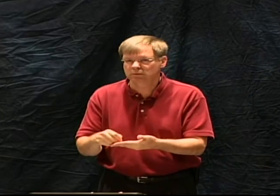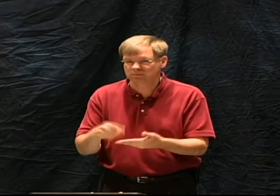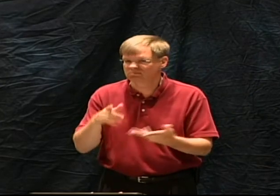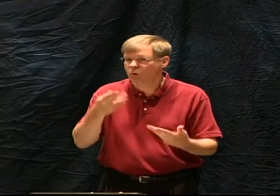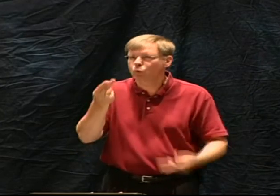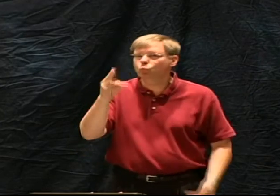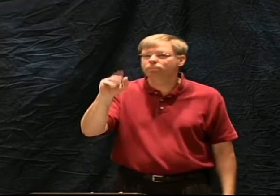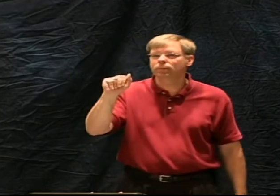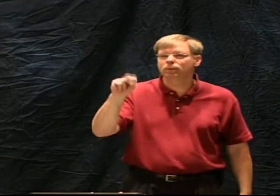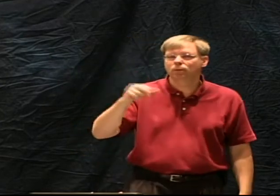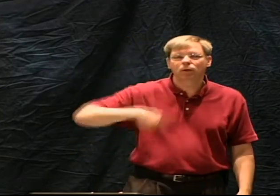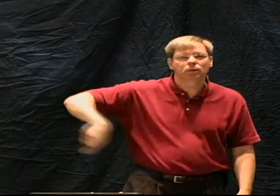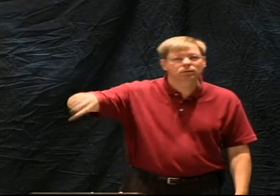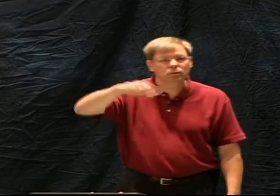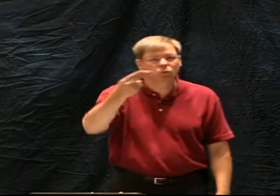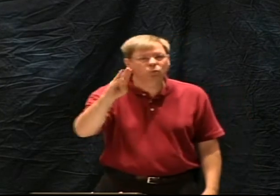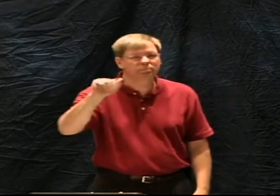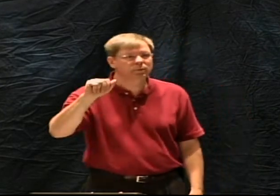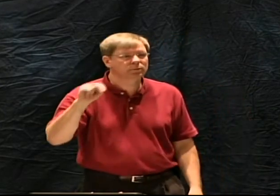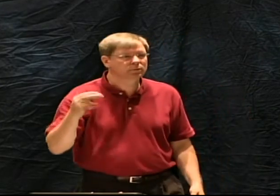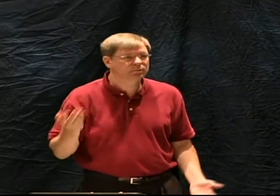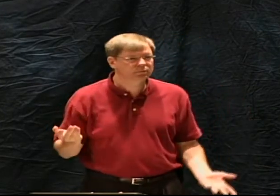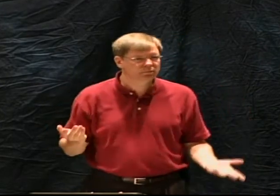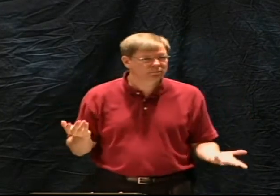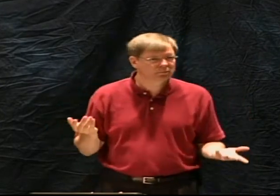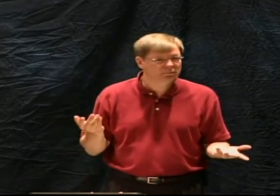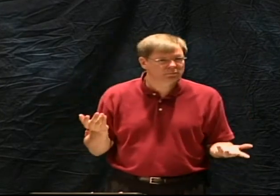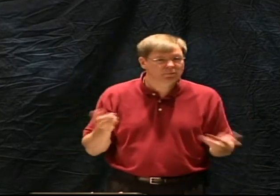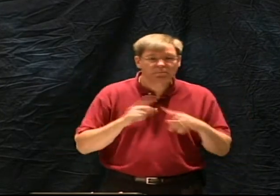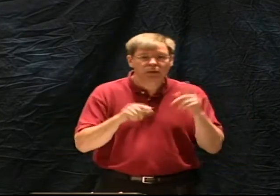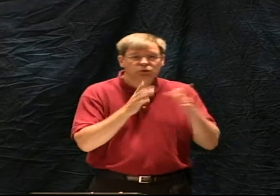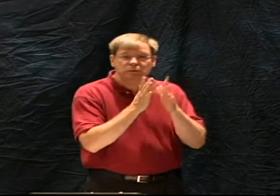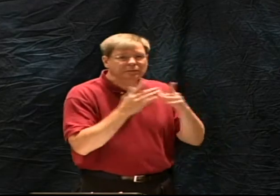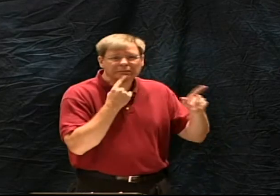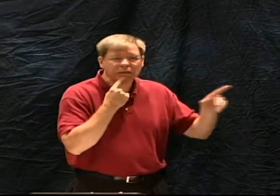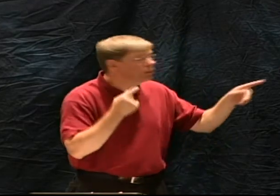and they couldn't remember which passages it was because they're human beings.